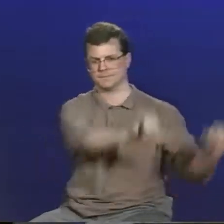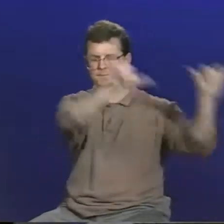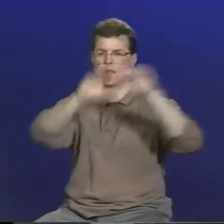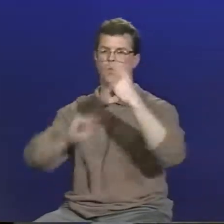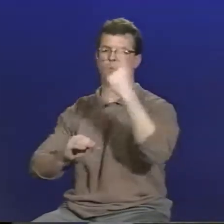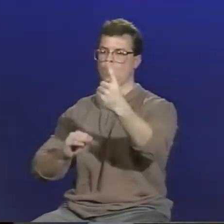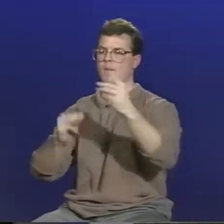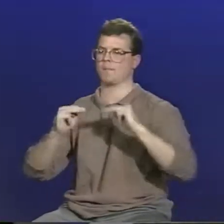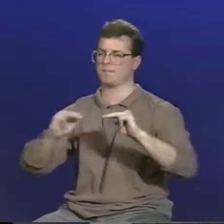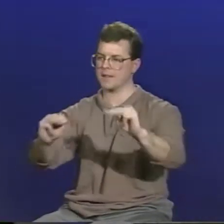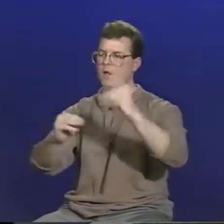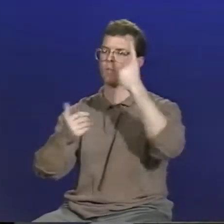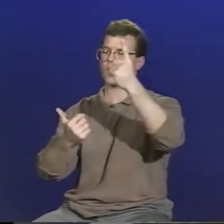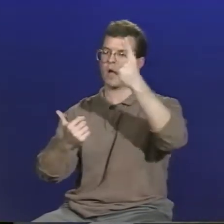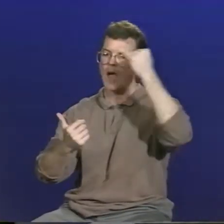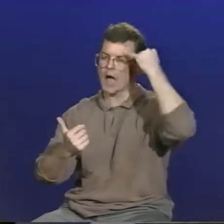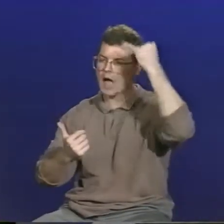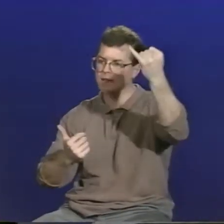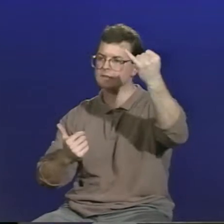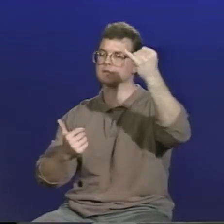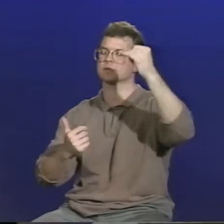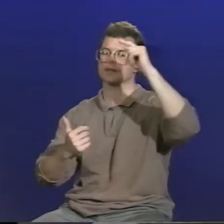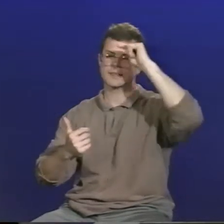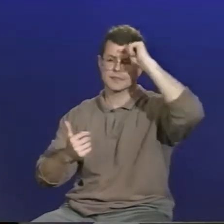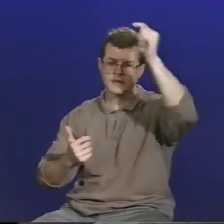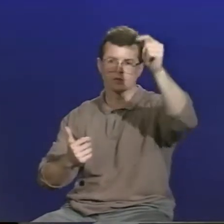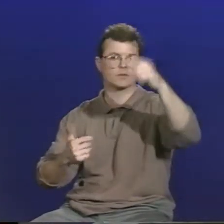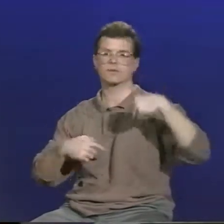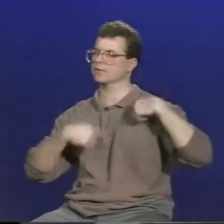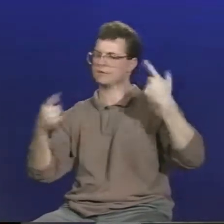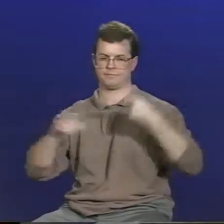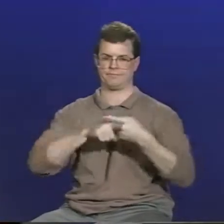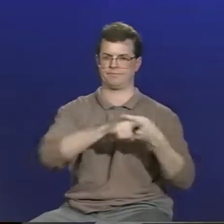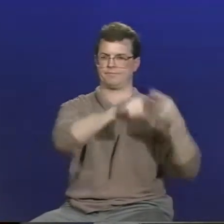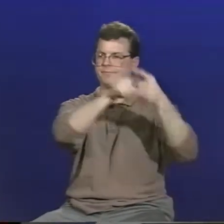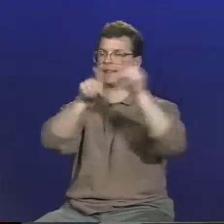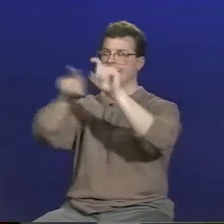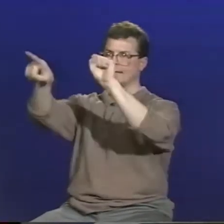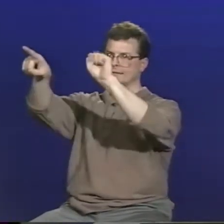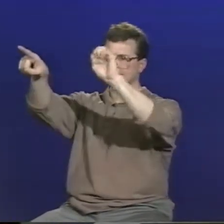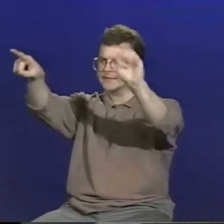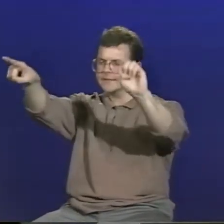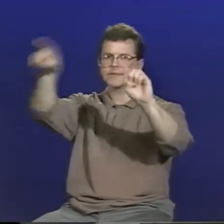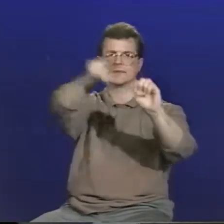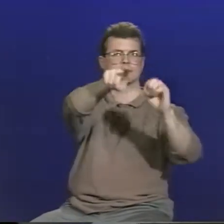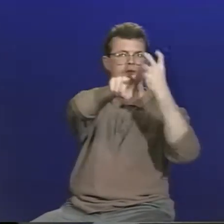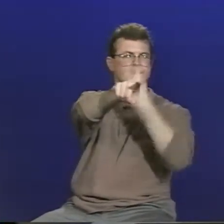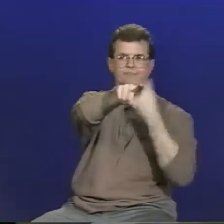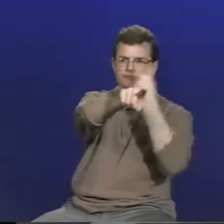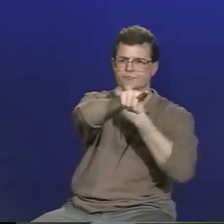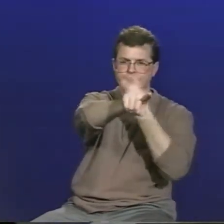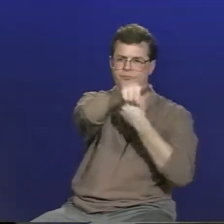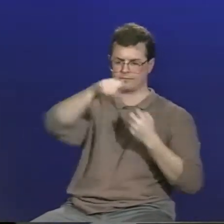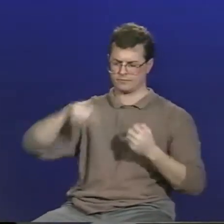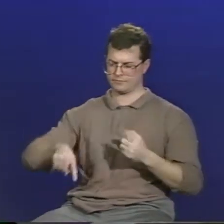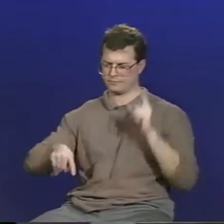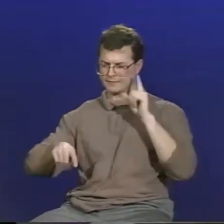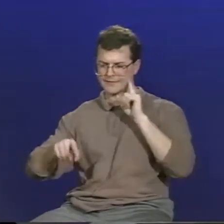but no consistency in a theoretical framework or methodology for preparing teachers. Some support the use of signed